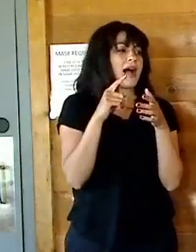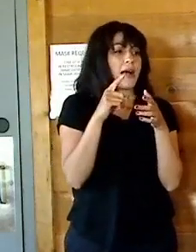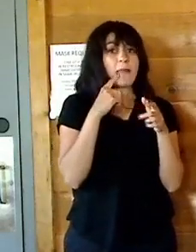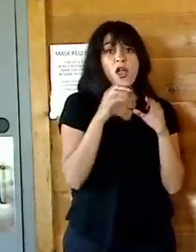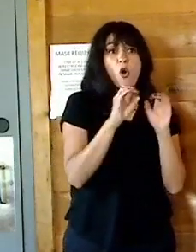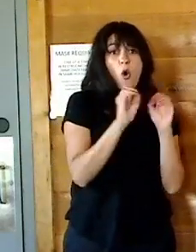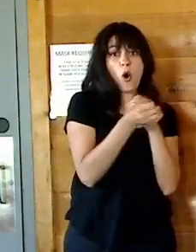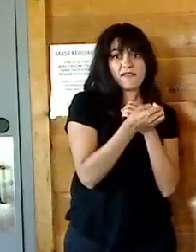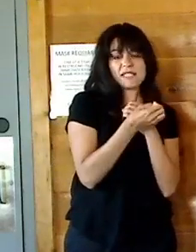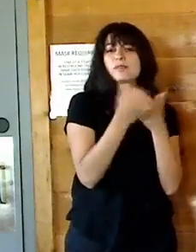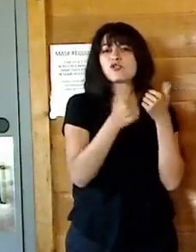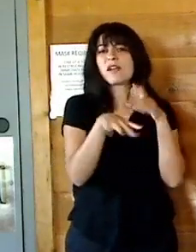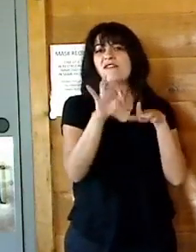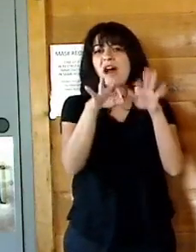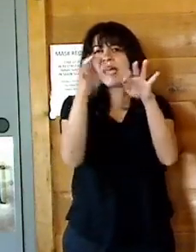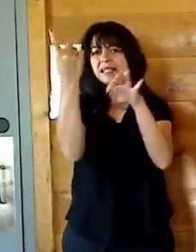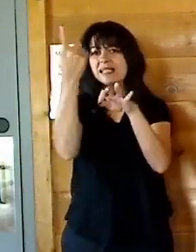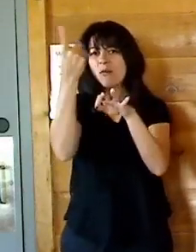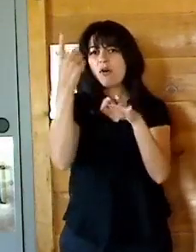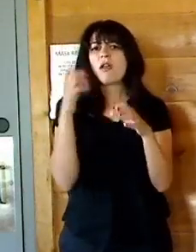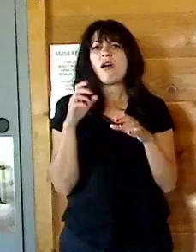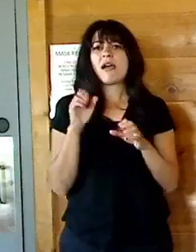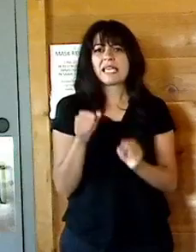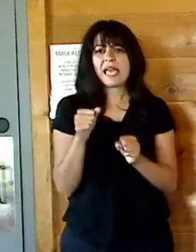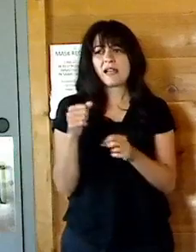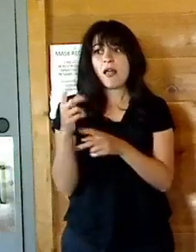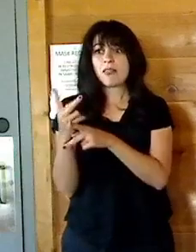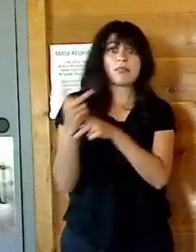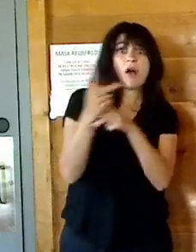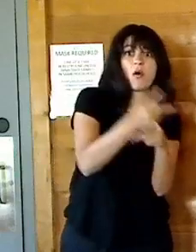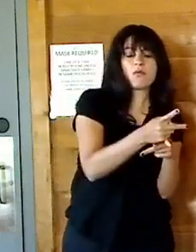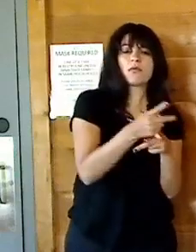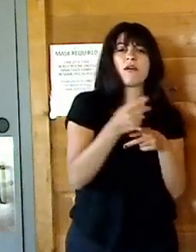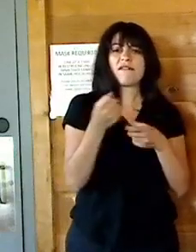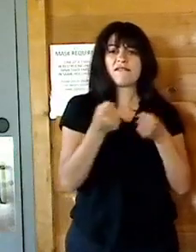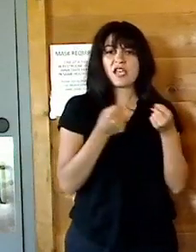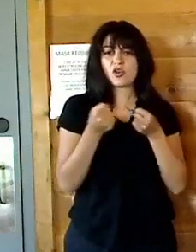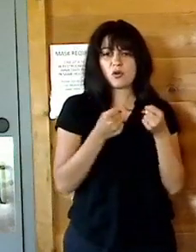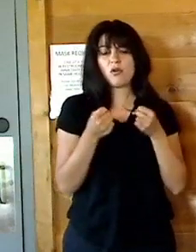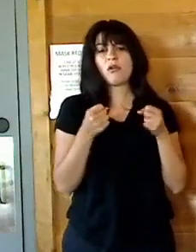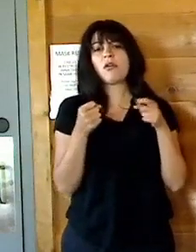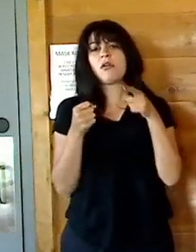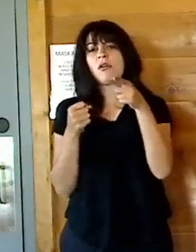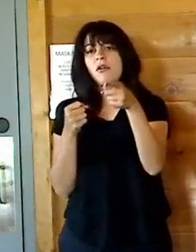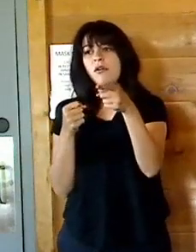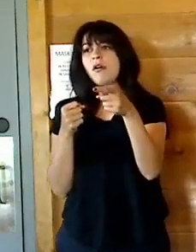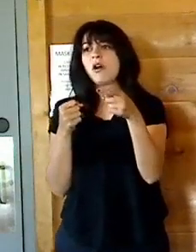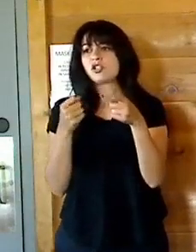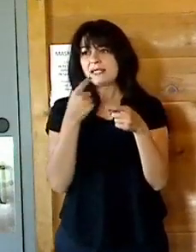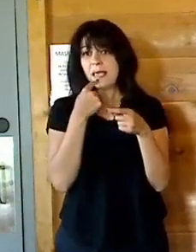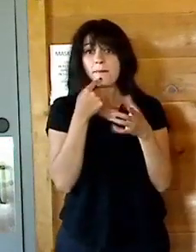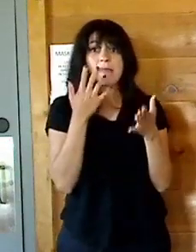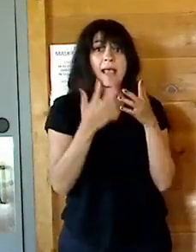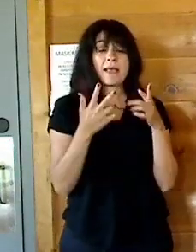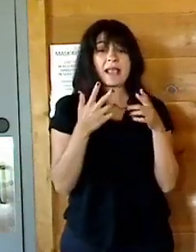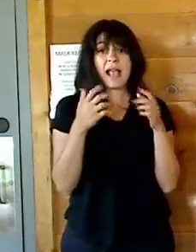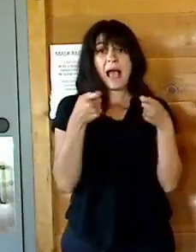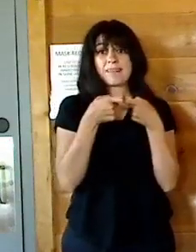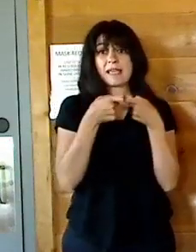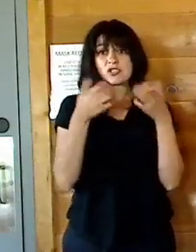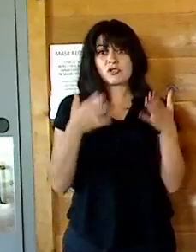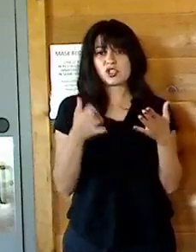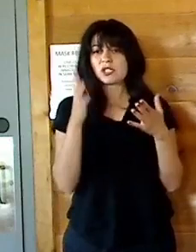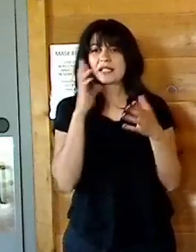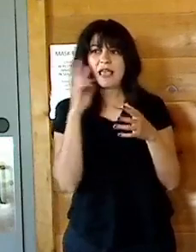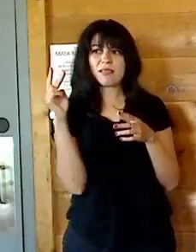office. They're trying to find someone that may be able to loan a vehicle. And I just mentioned perhaps maybe there's an electrician that may want to take a look at it and provide